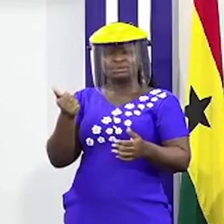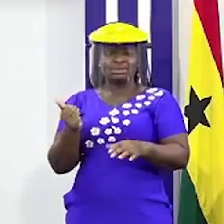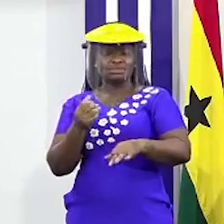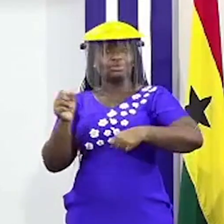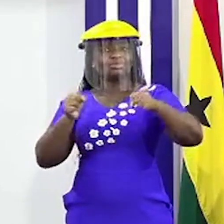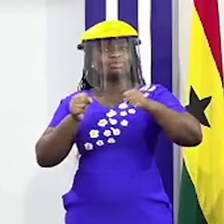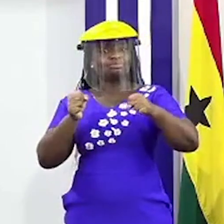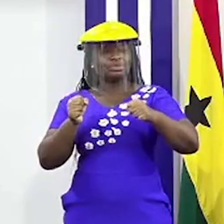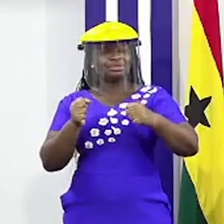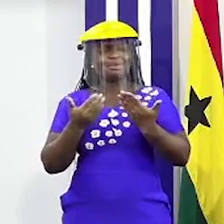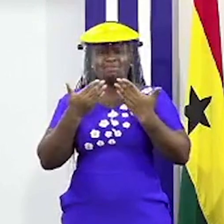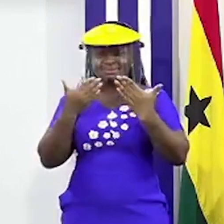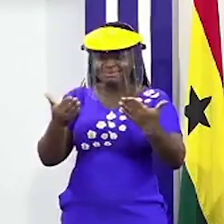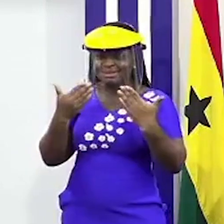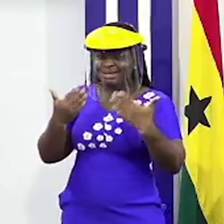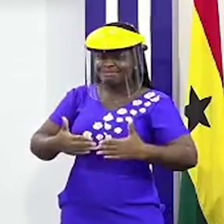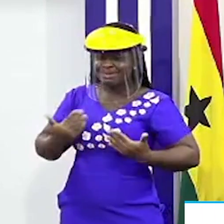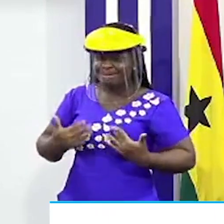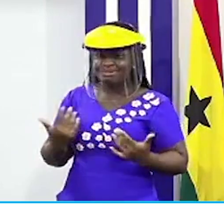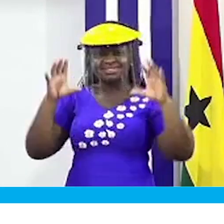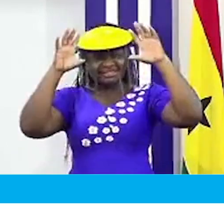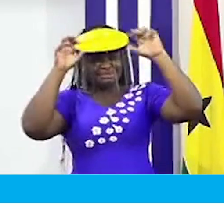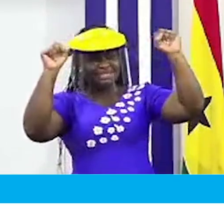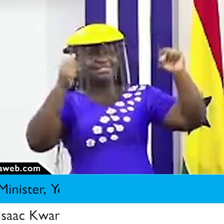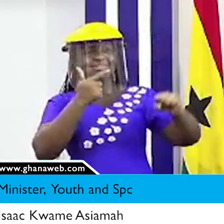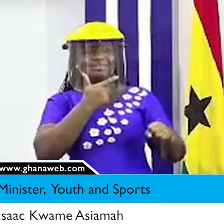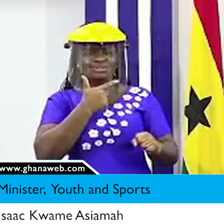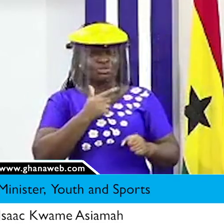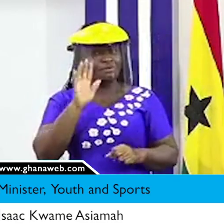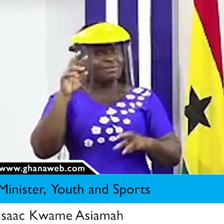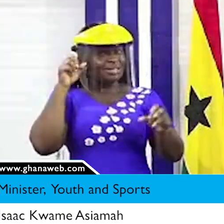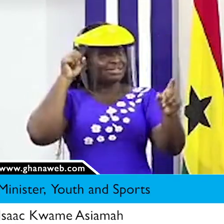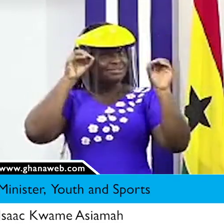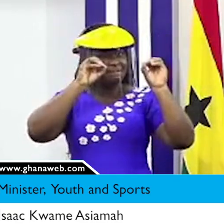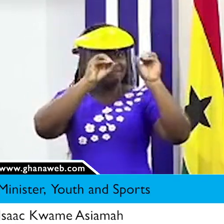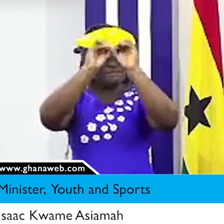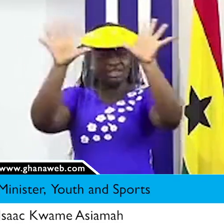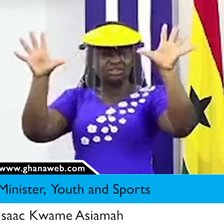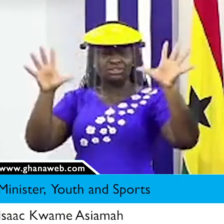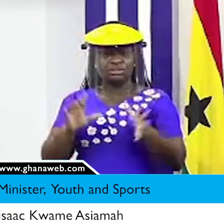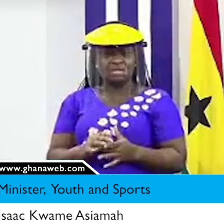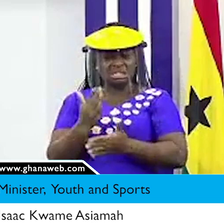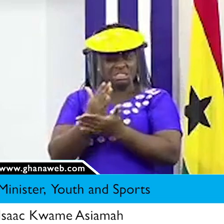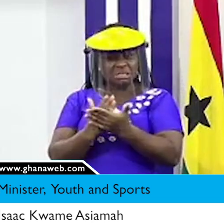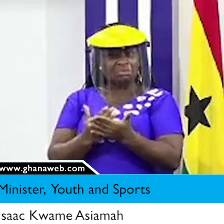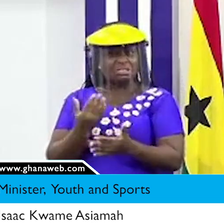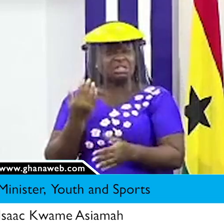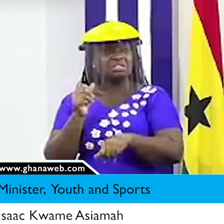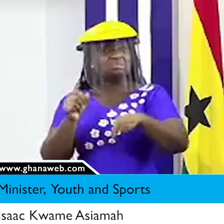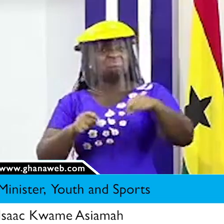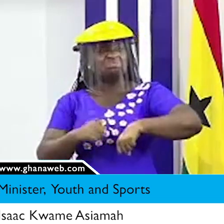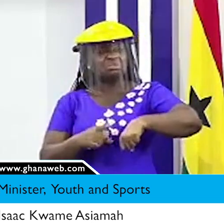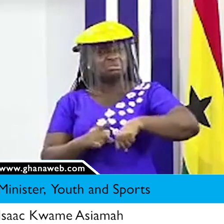i'm grateful to the president for his efficient for sports development because some of our sports infrastructure if don't have it